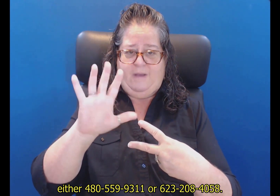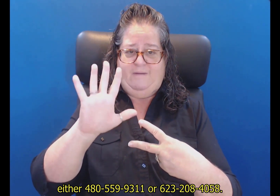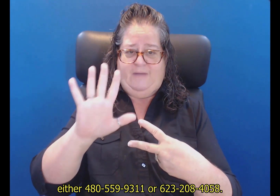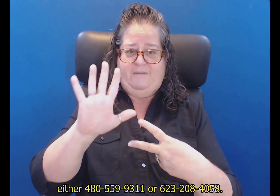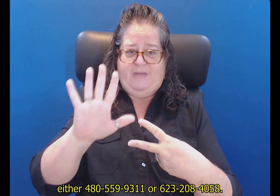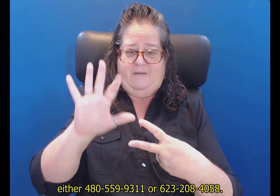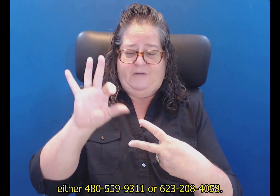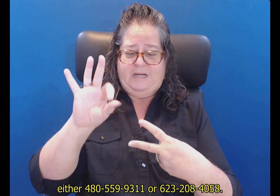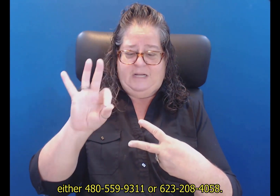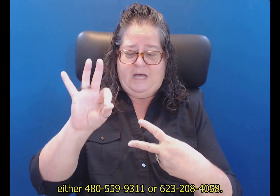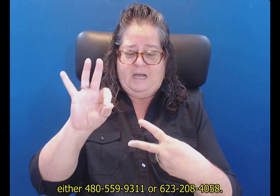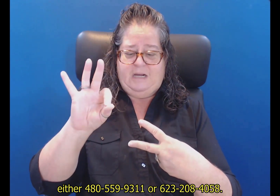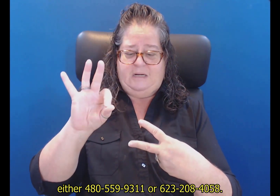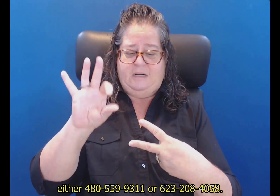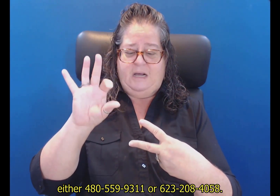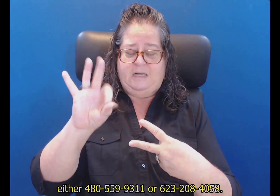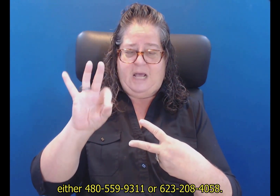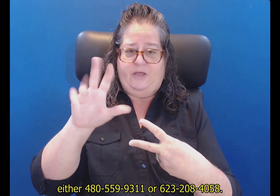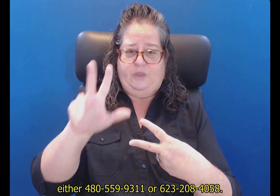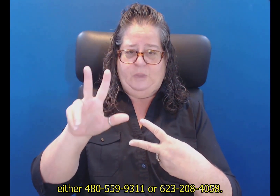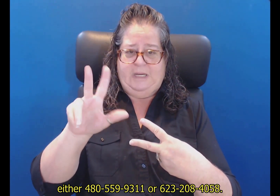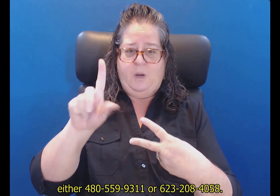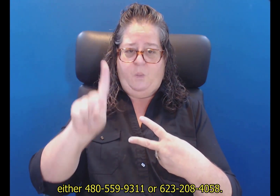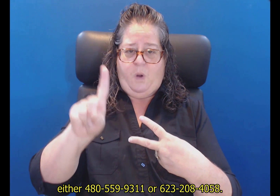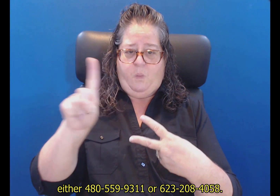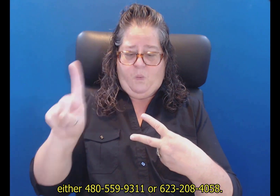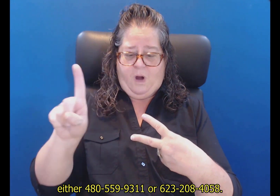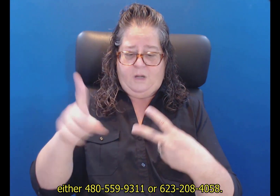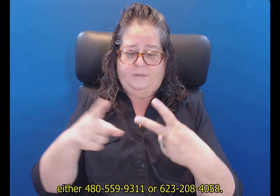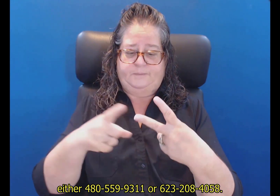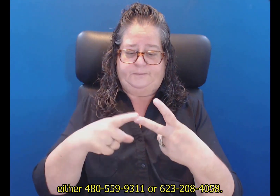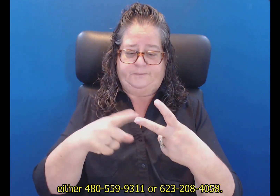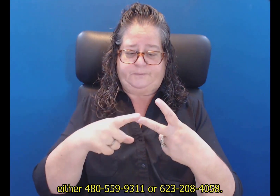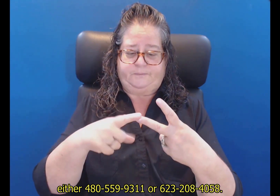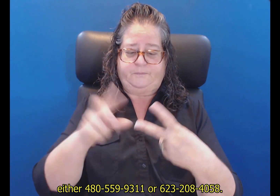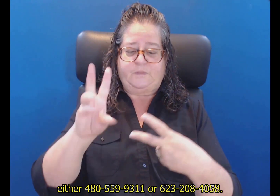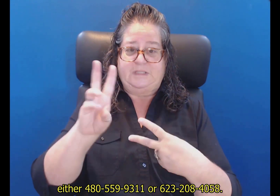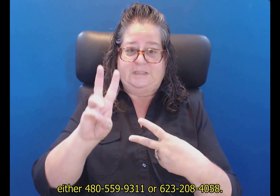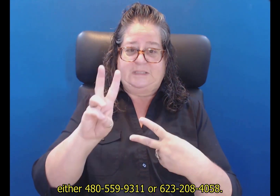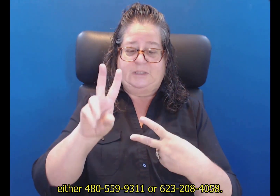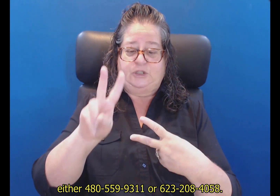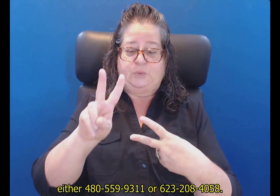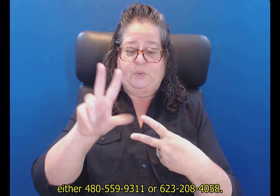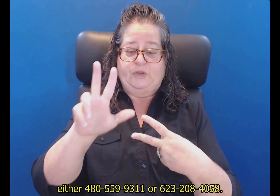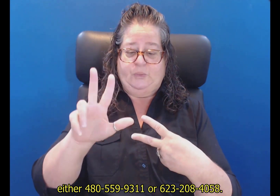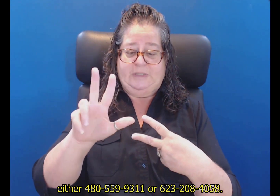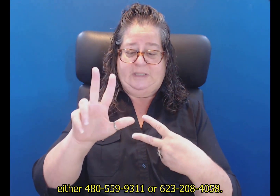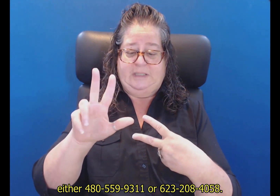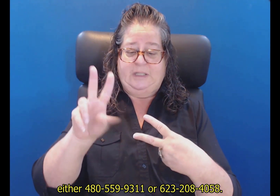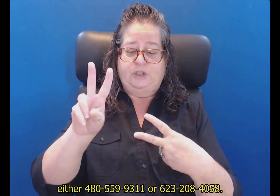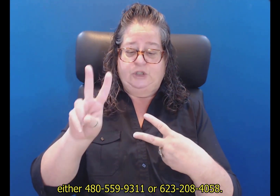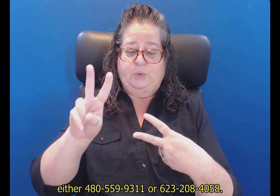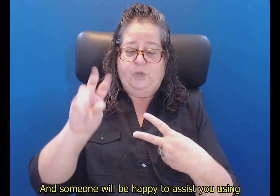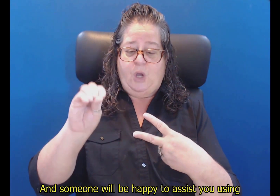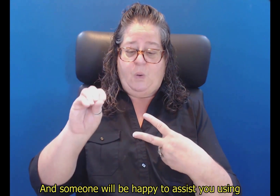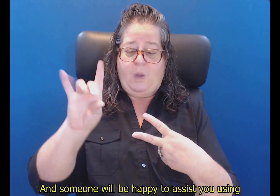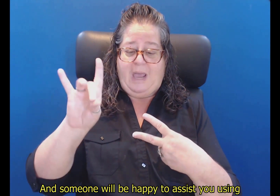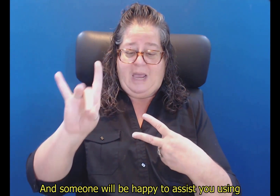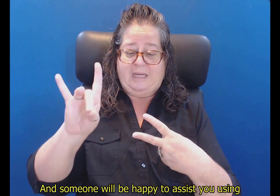or 623-208-4058 and someone will be happy